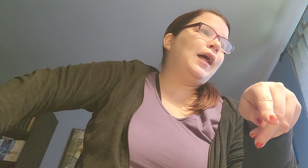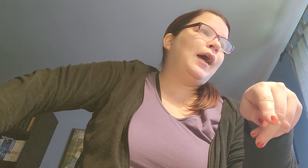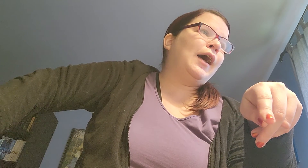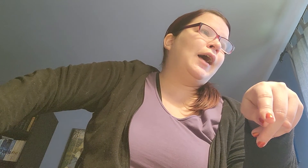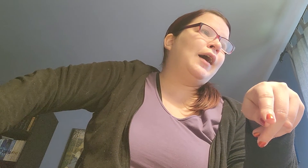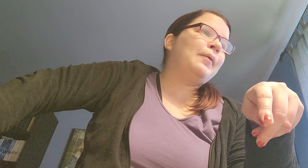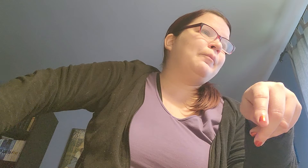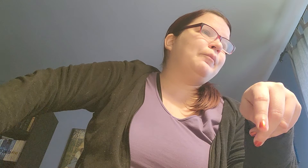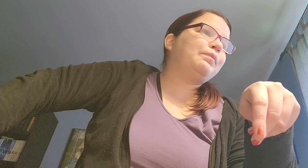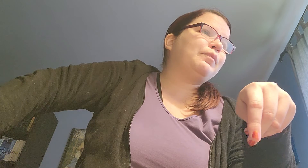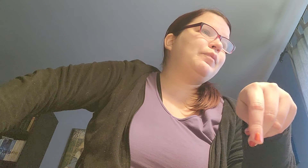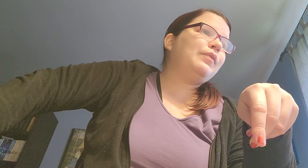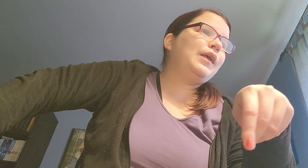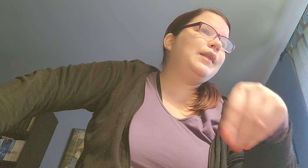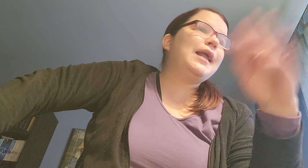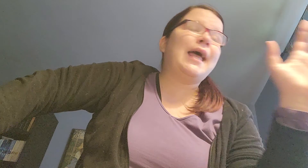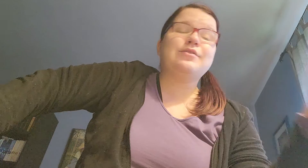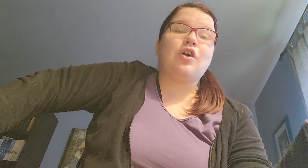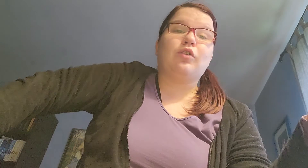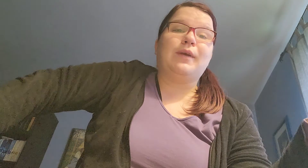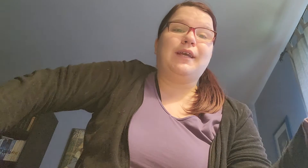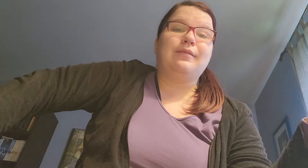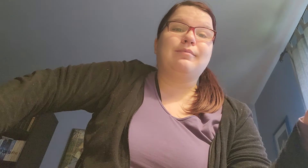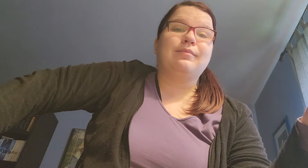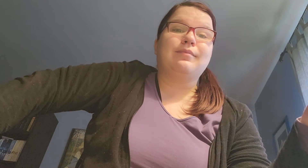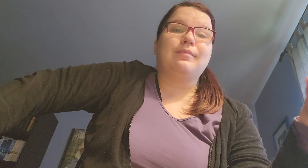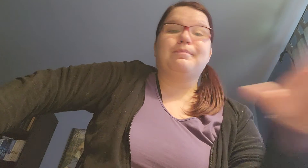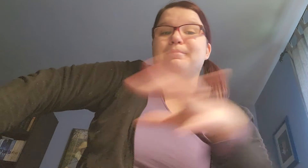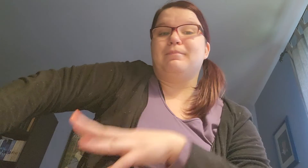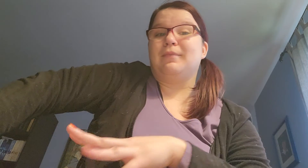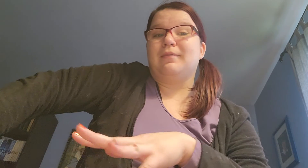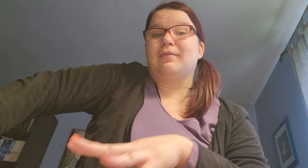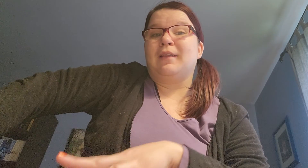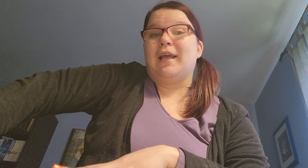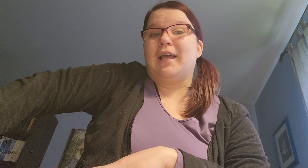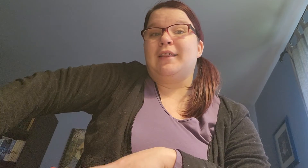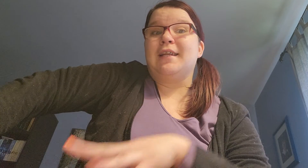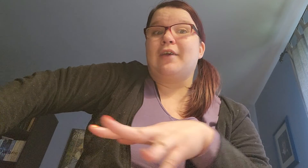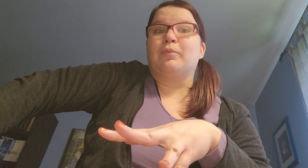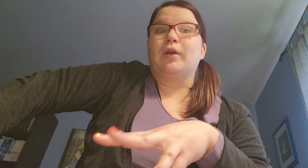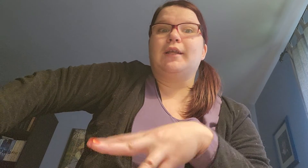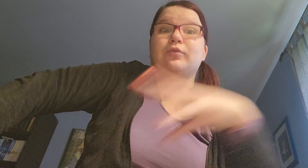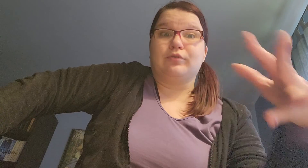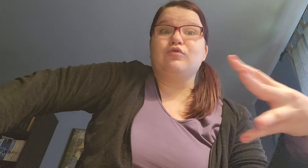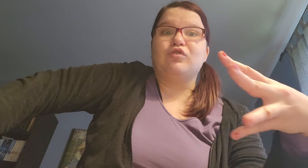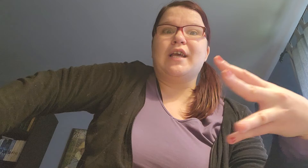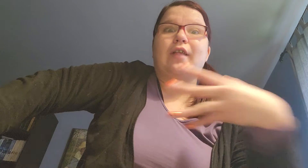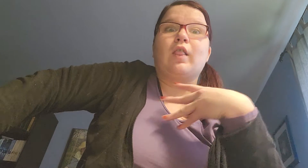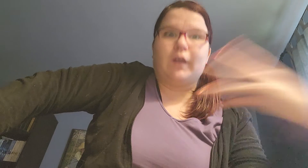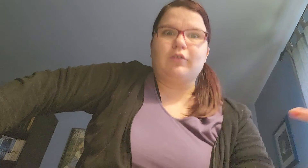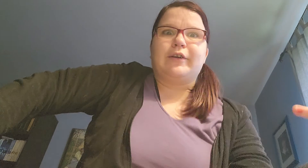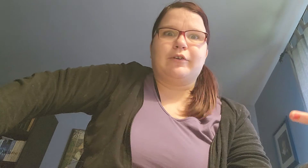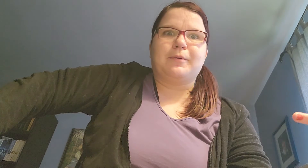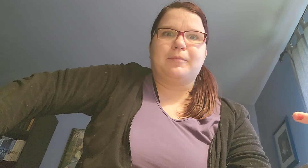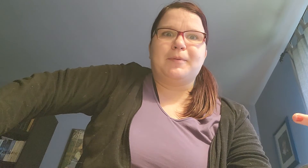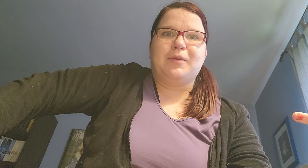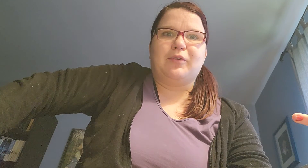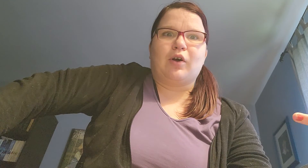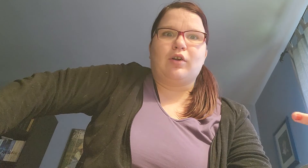Um... That ends Halloween... Like... The next morning... There's literally Christmas music on...